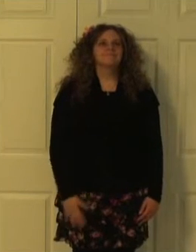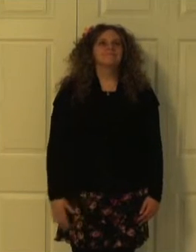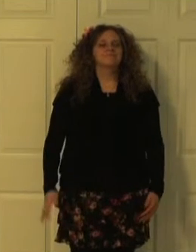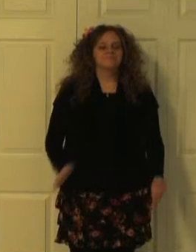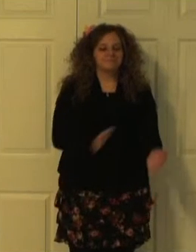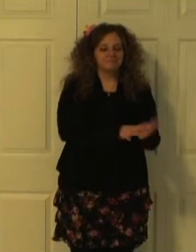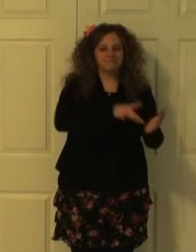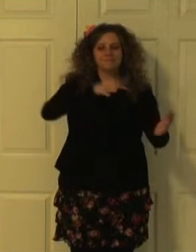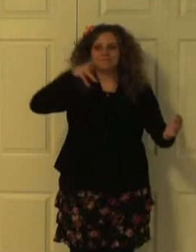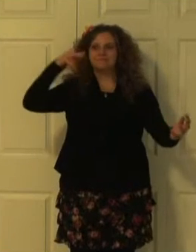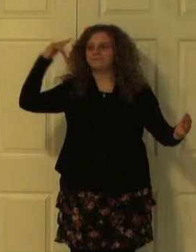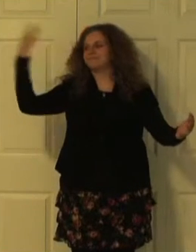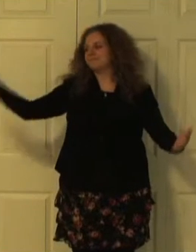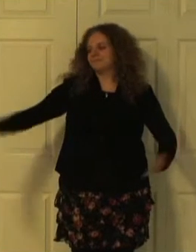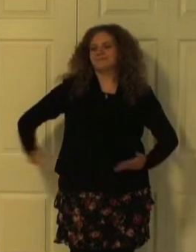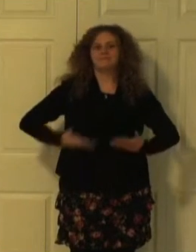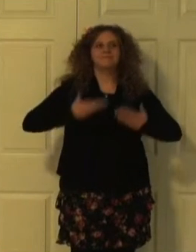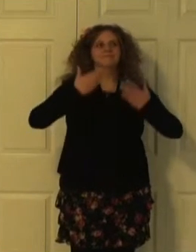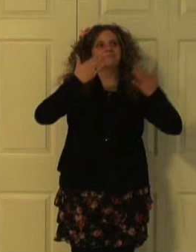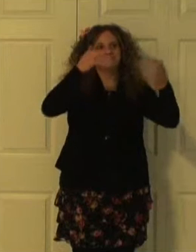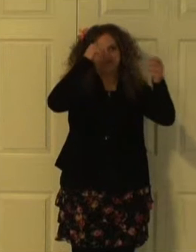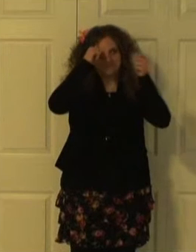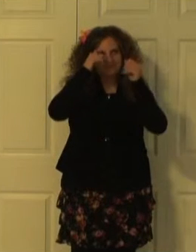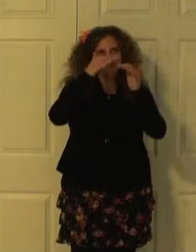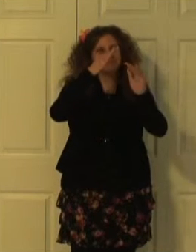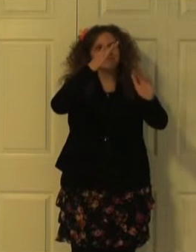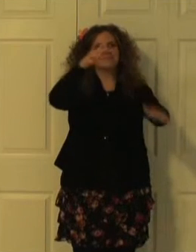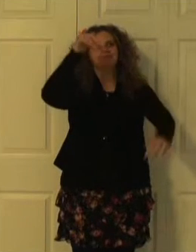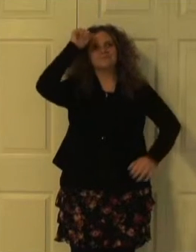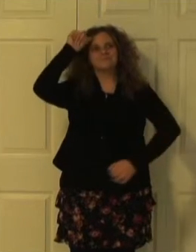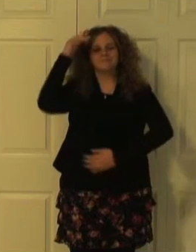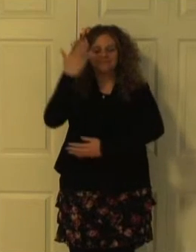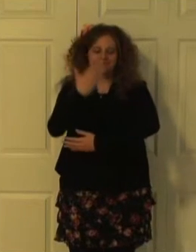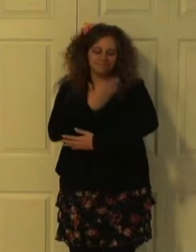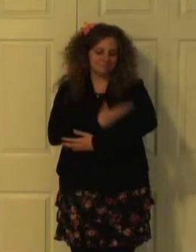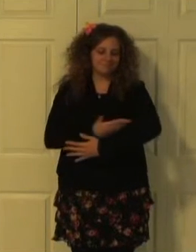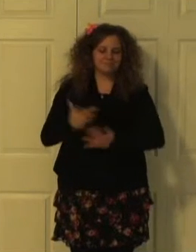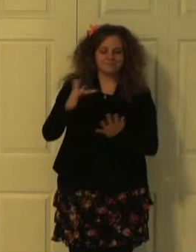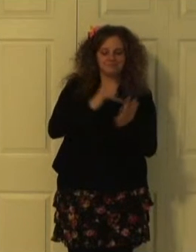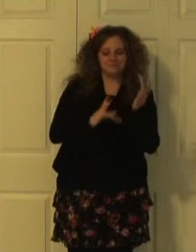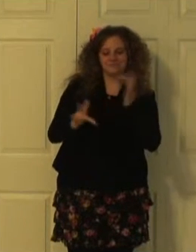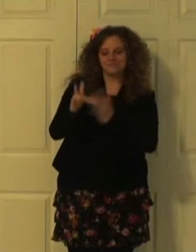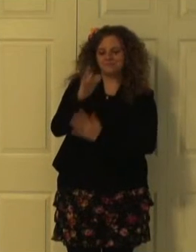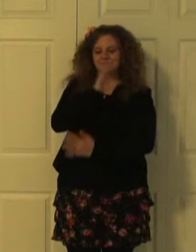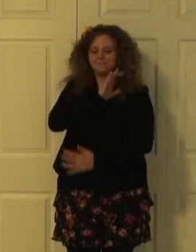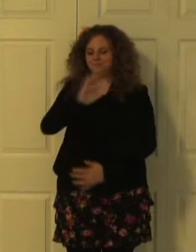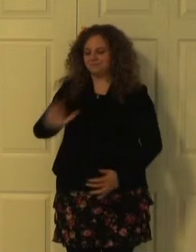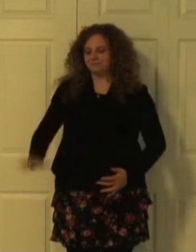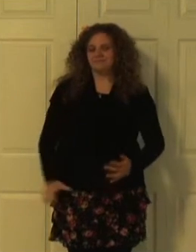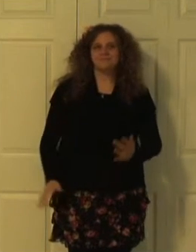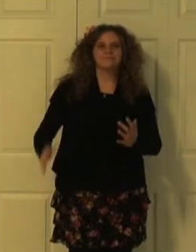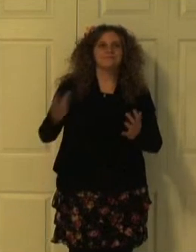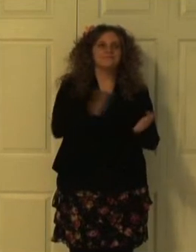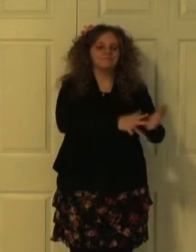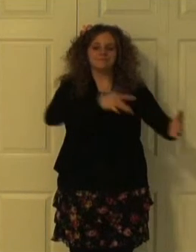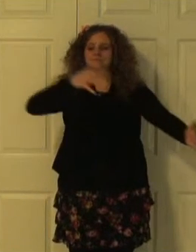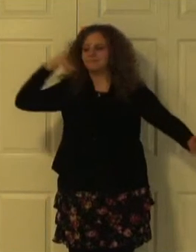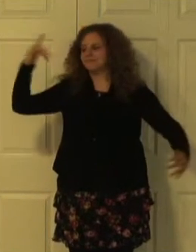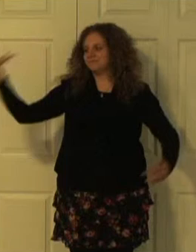Glory be to the Father and Son. Glory